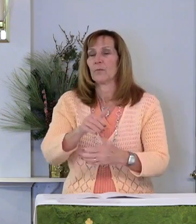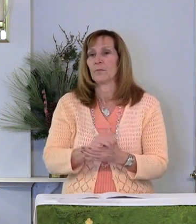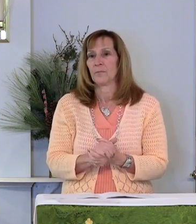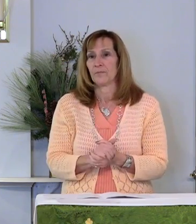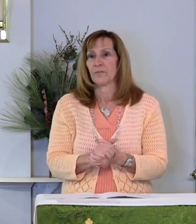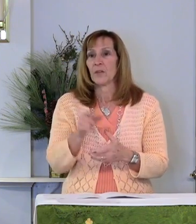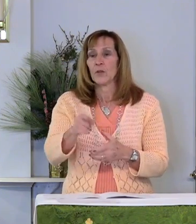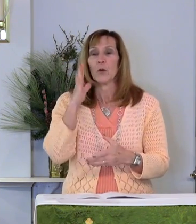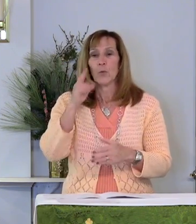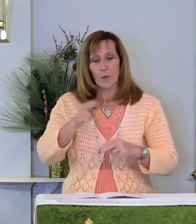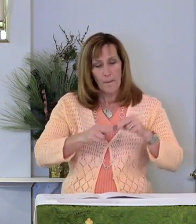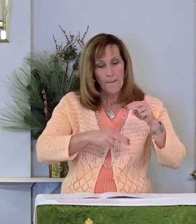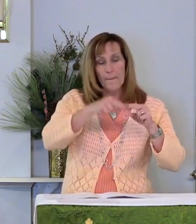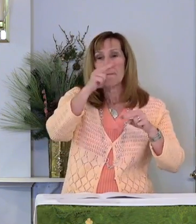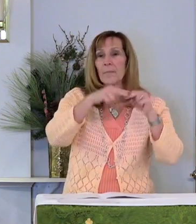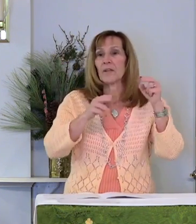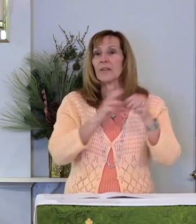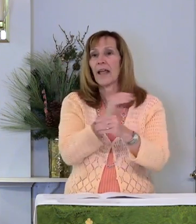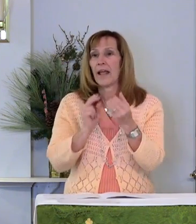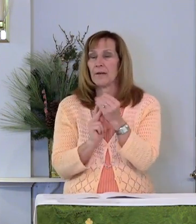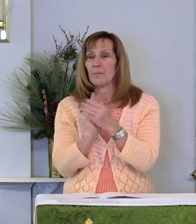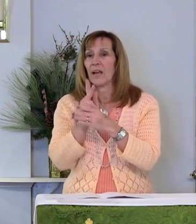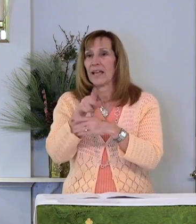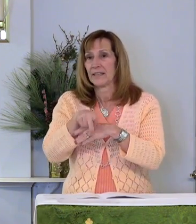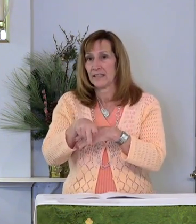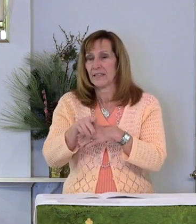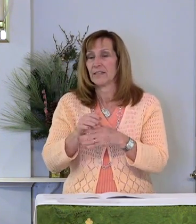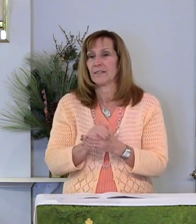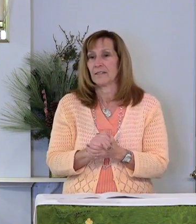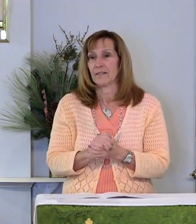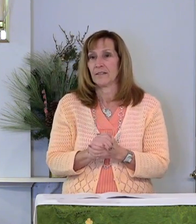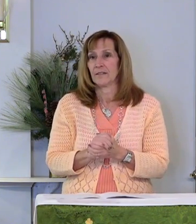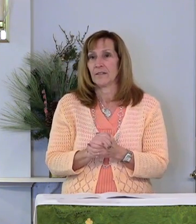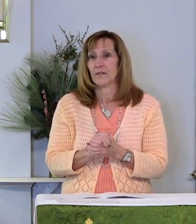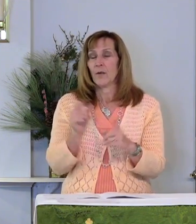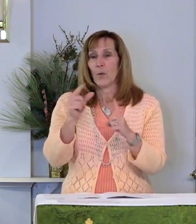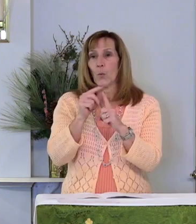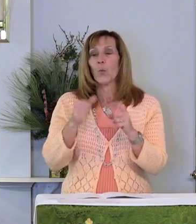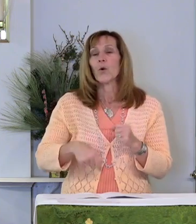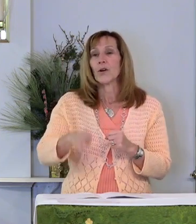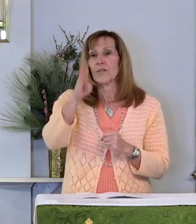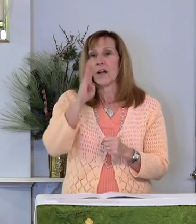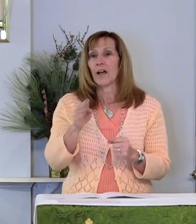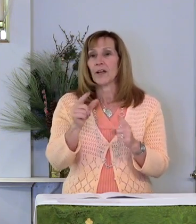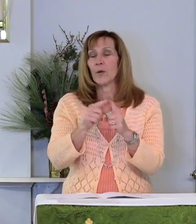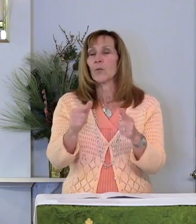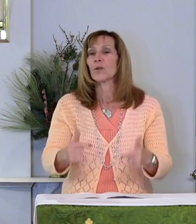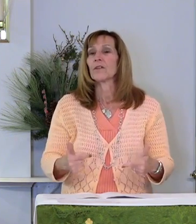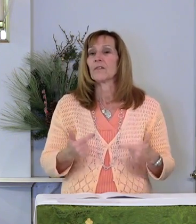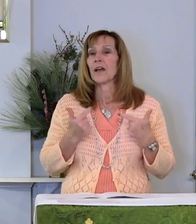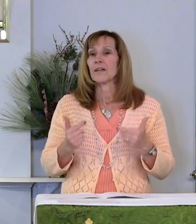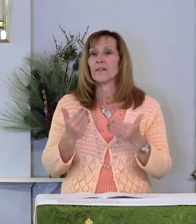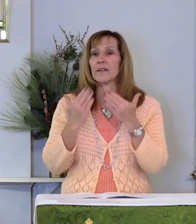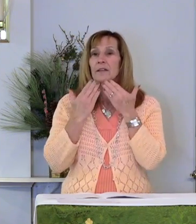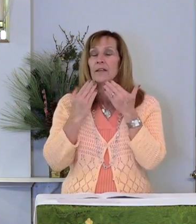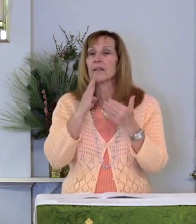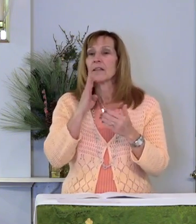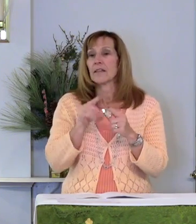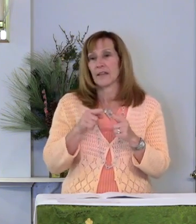You will build up and plant. Word of God. Word of life.